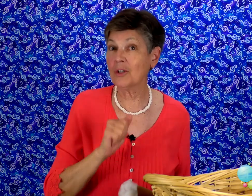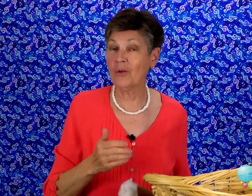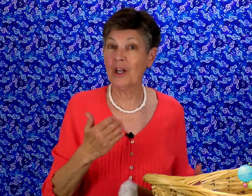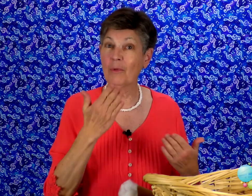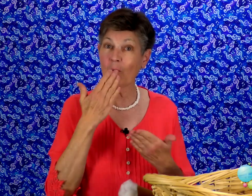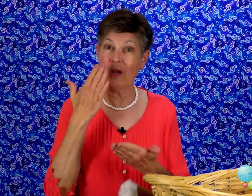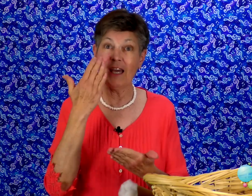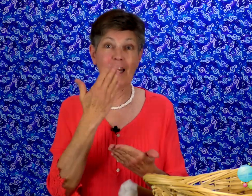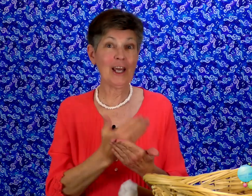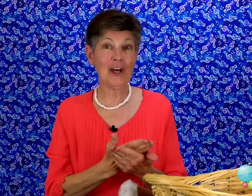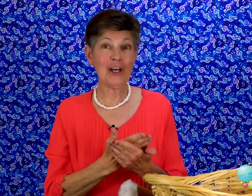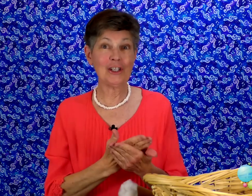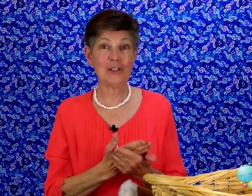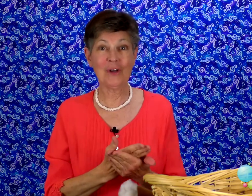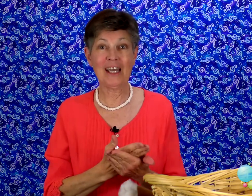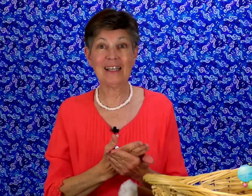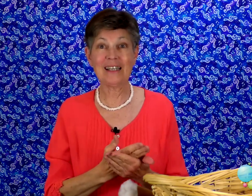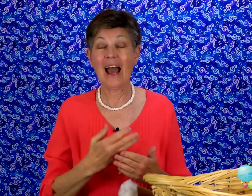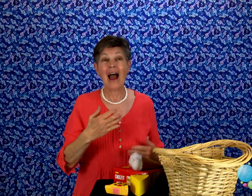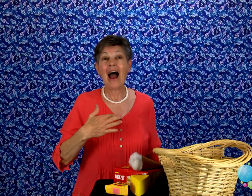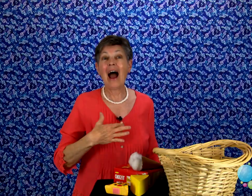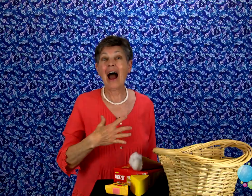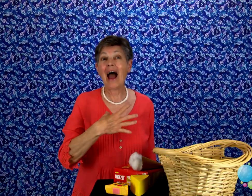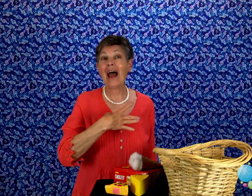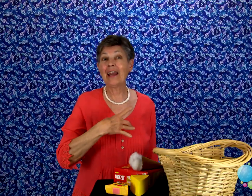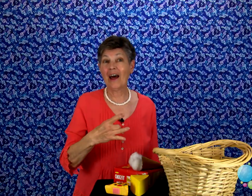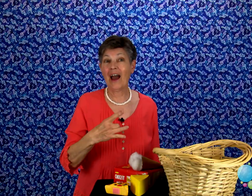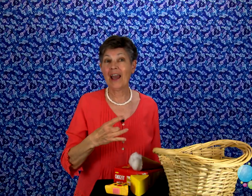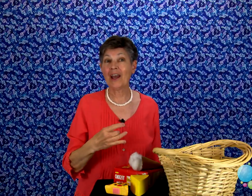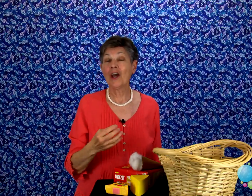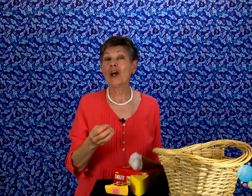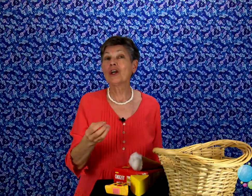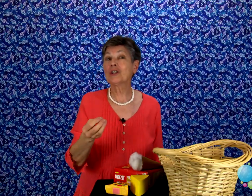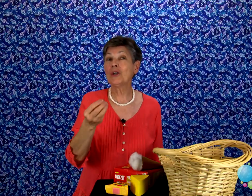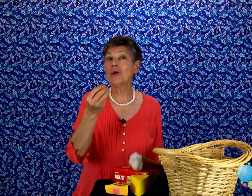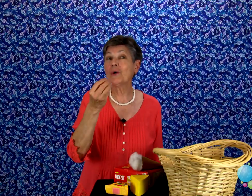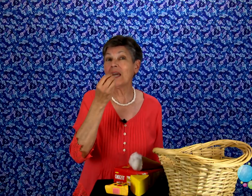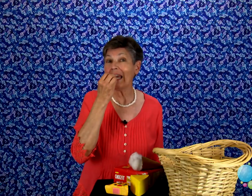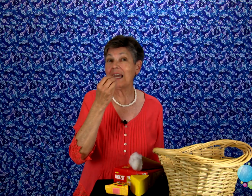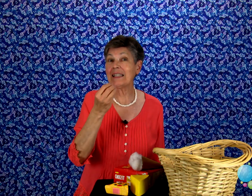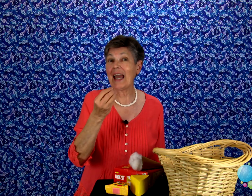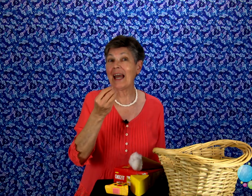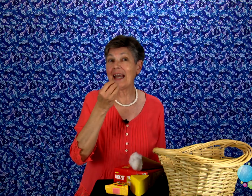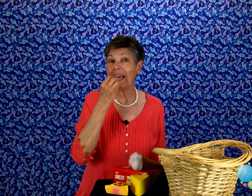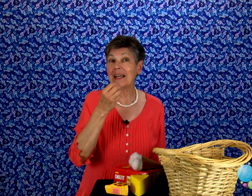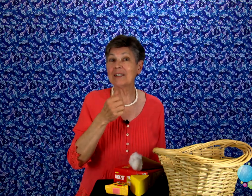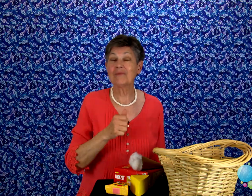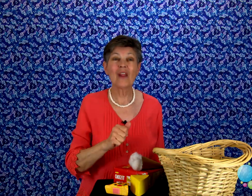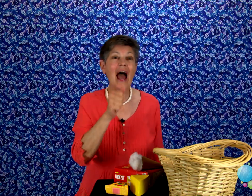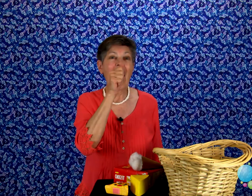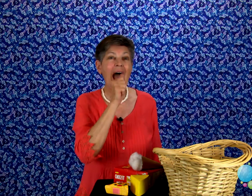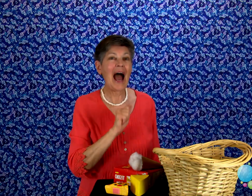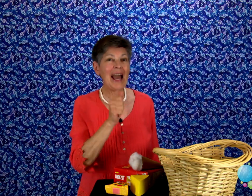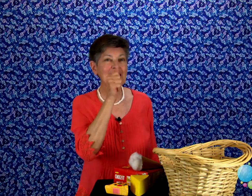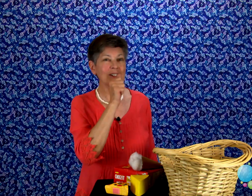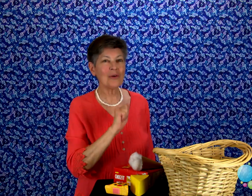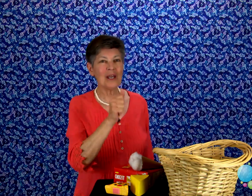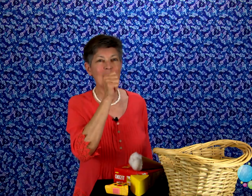cream, a really good treat I like to eat and eat Ice cream,